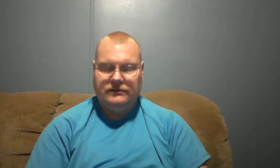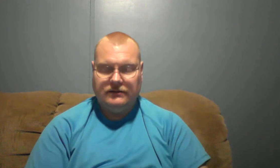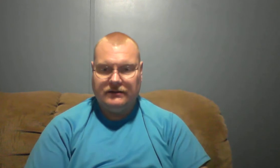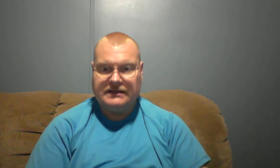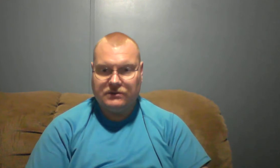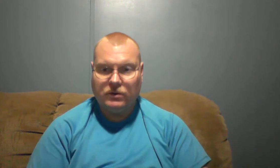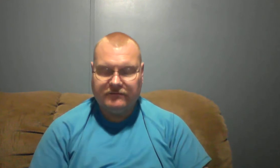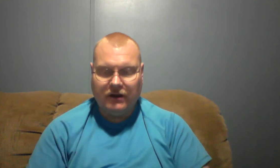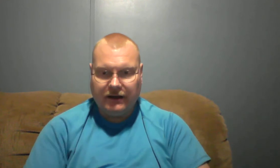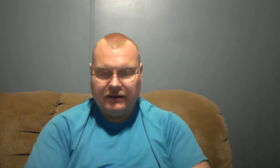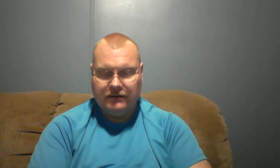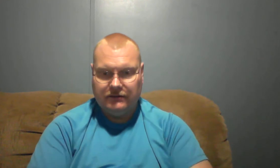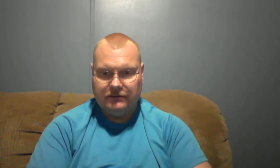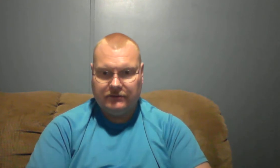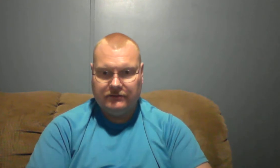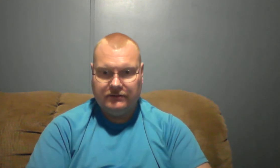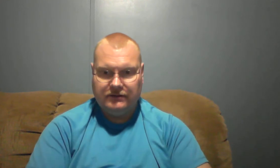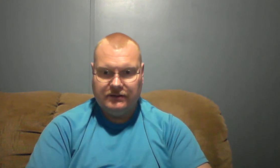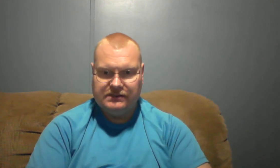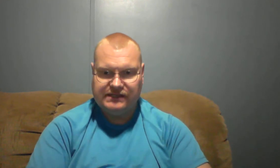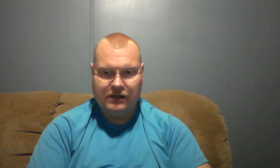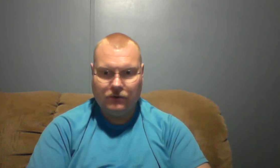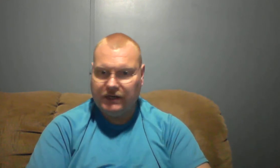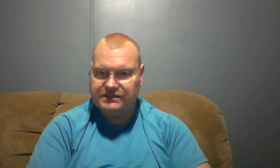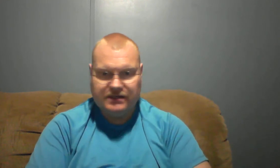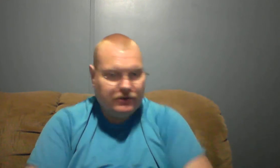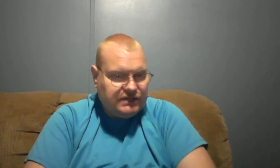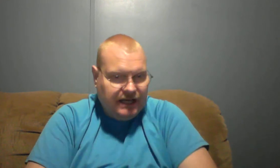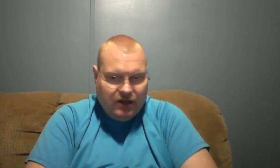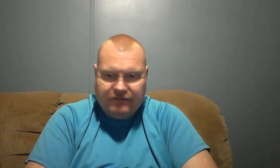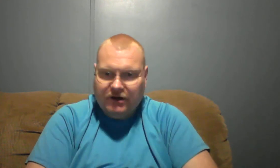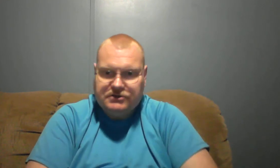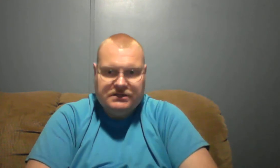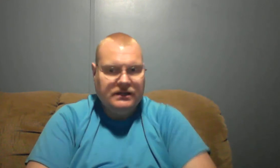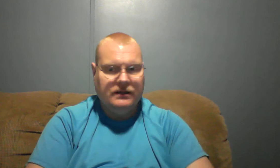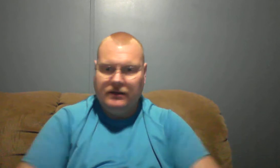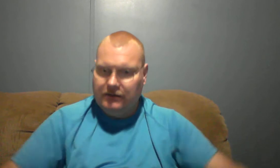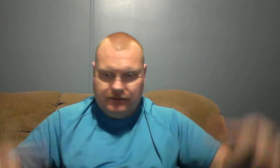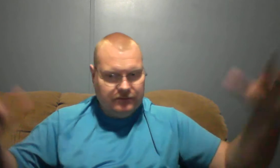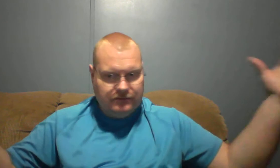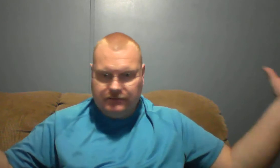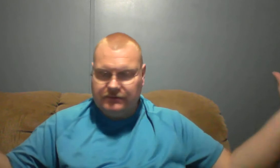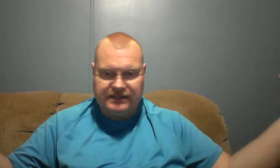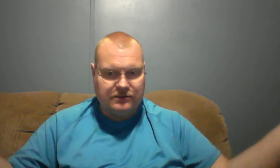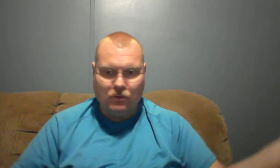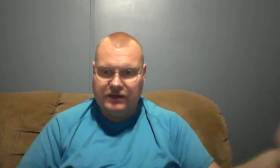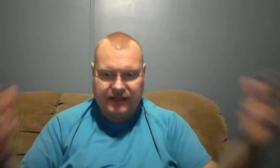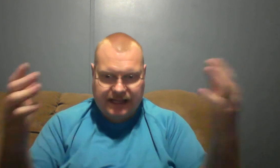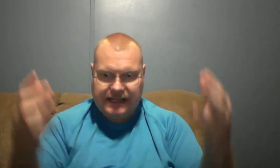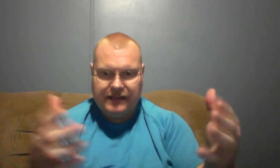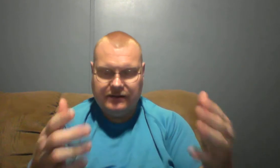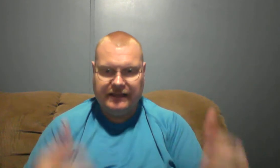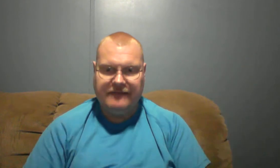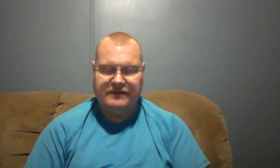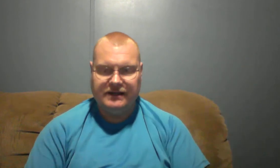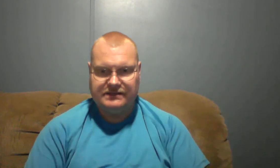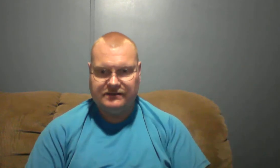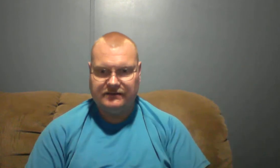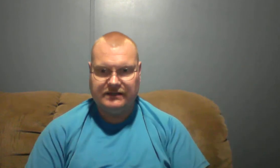as the word of God see no reason to use any other version that's the one that he gave to us as the